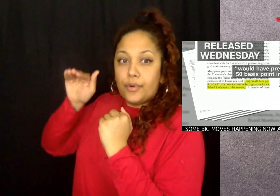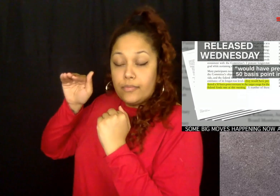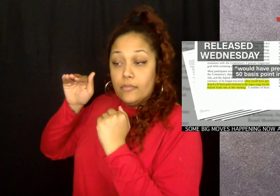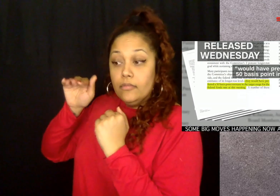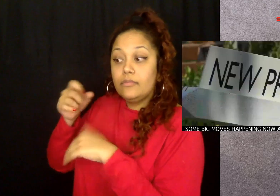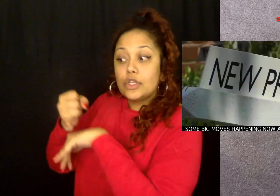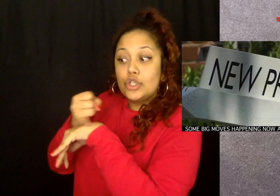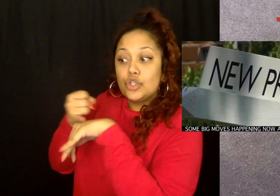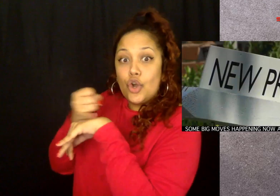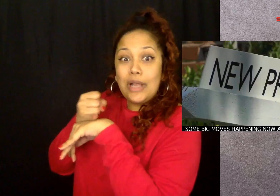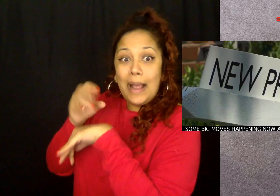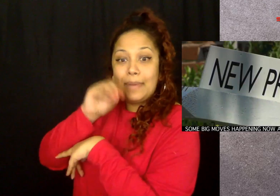again.